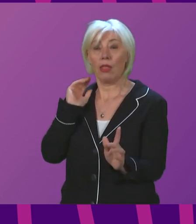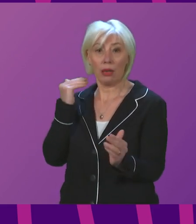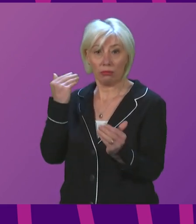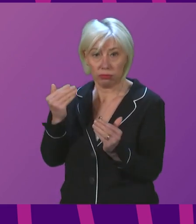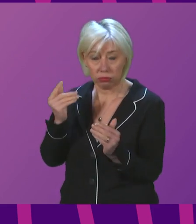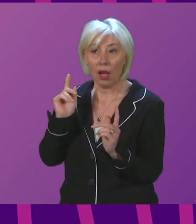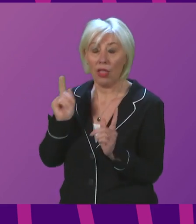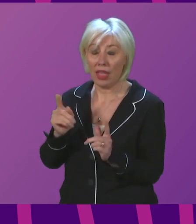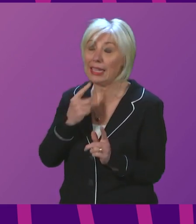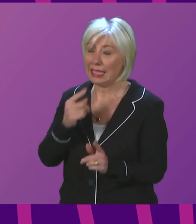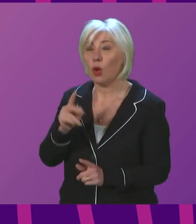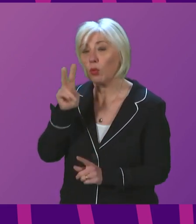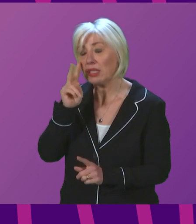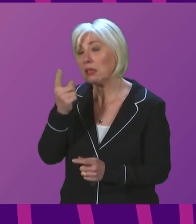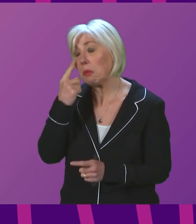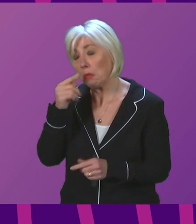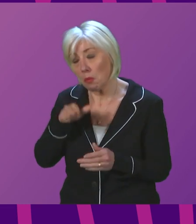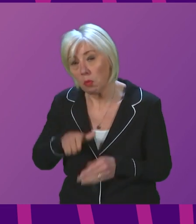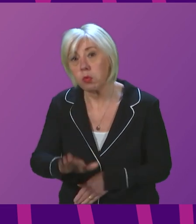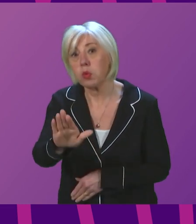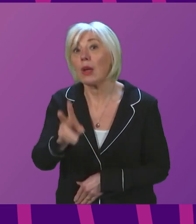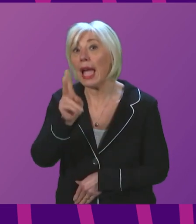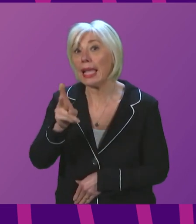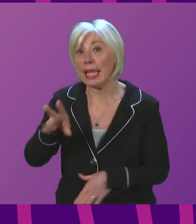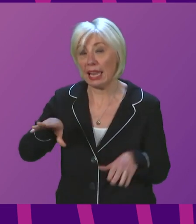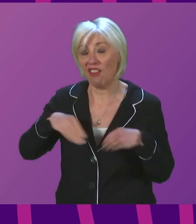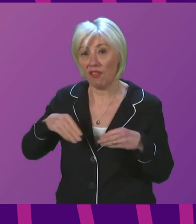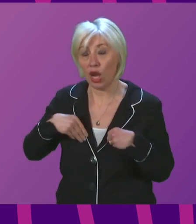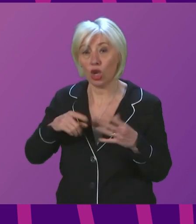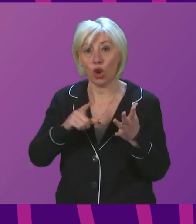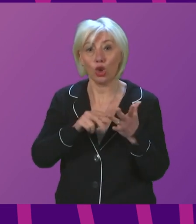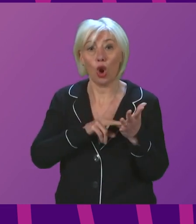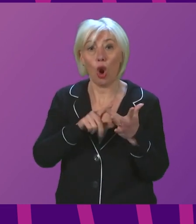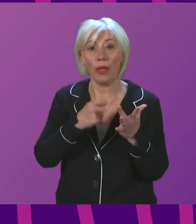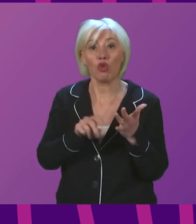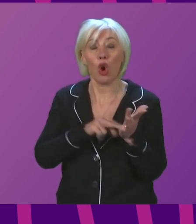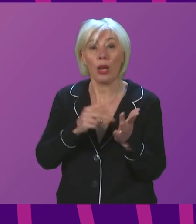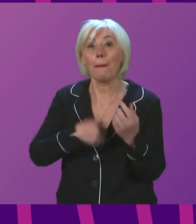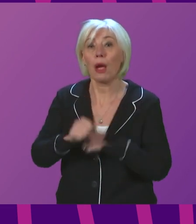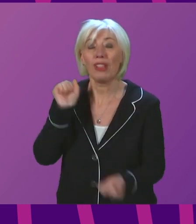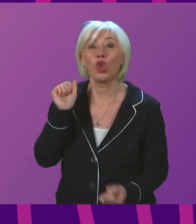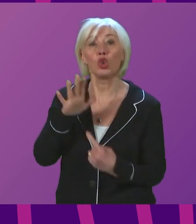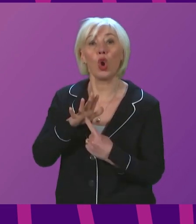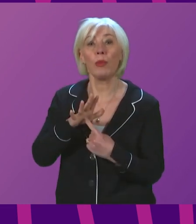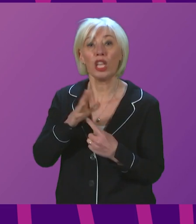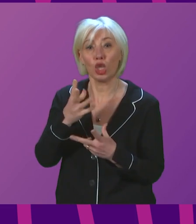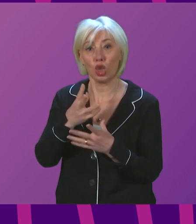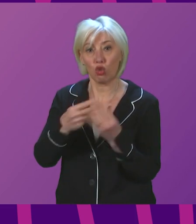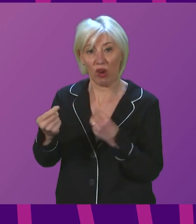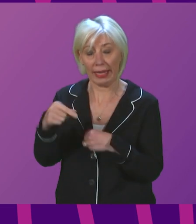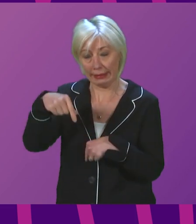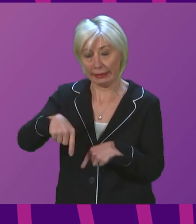we would in all likelihood see a further increase in infections as Omicron became the dominant strain circulating in Scotland.